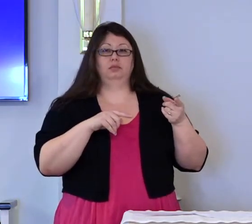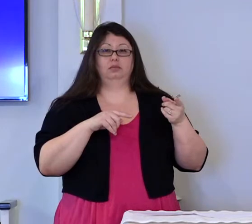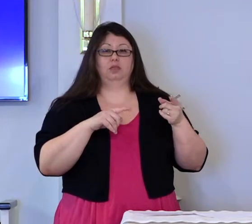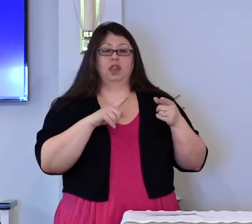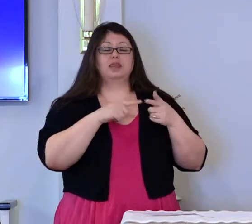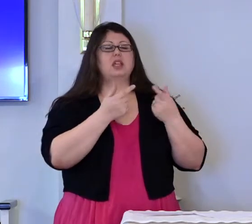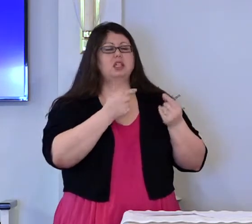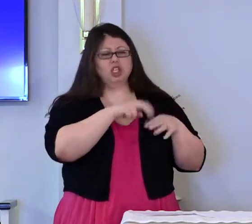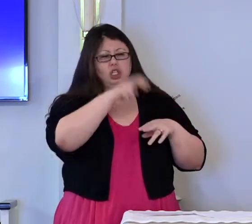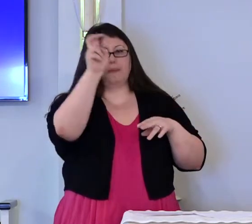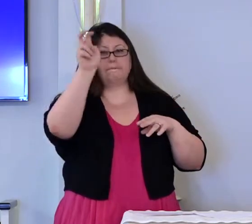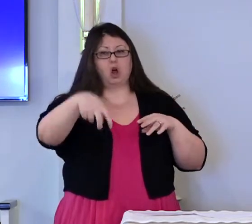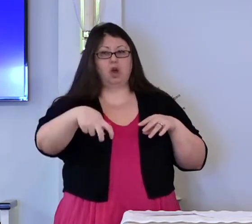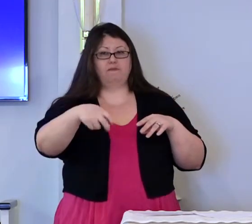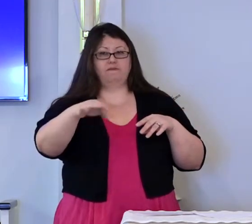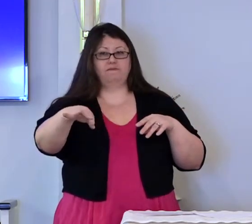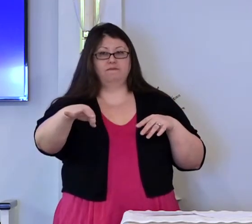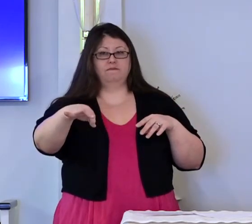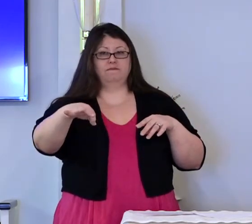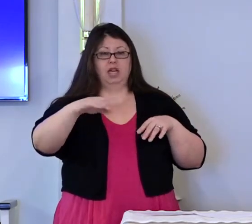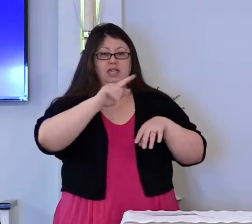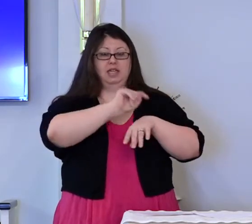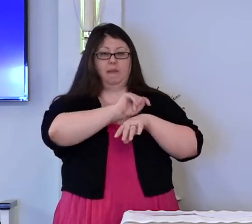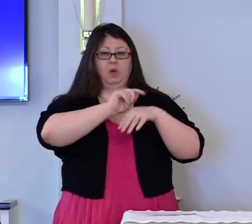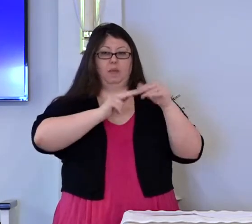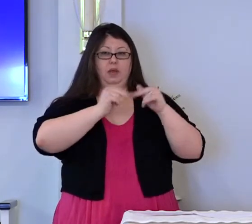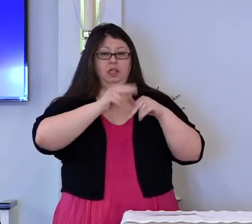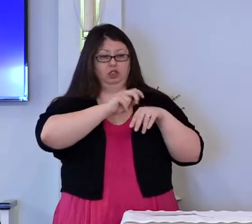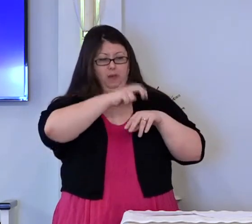throw yourself off the temple.